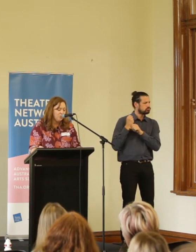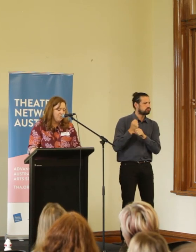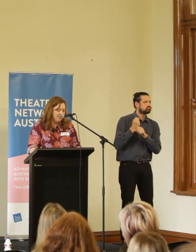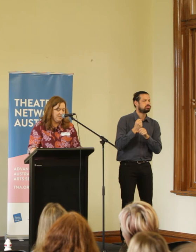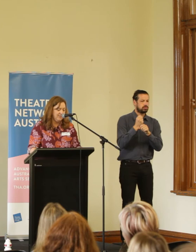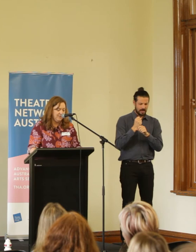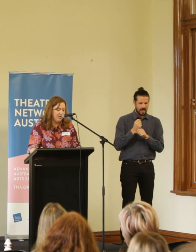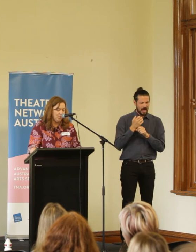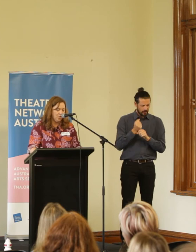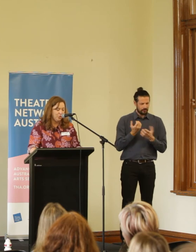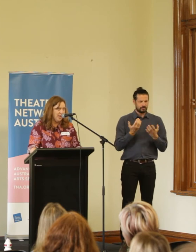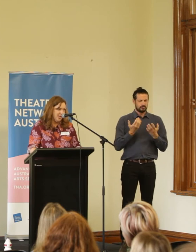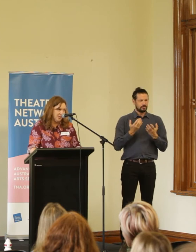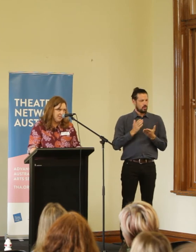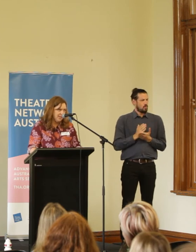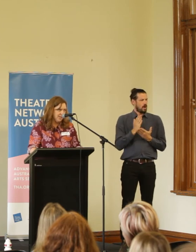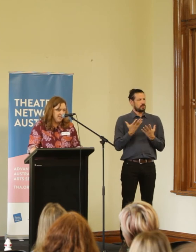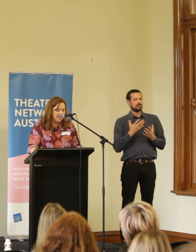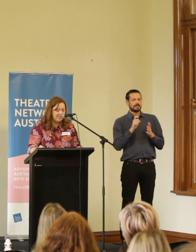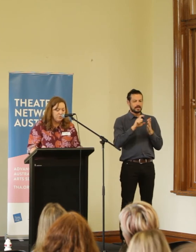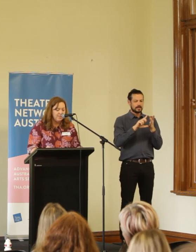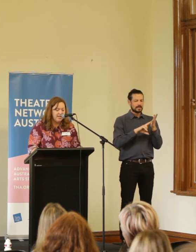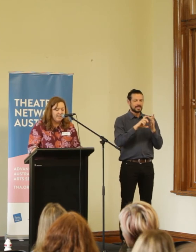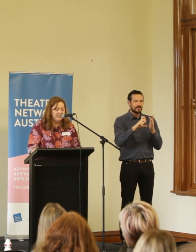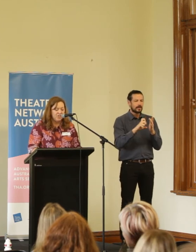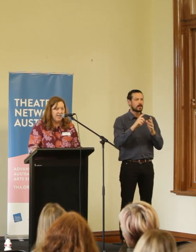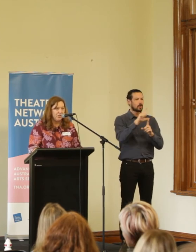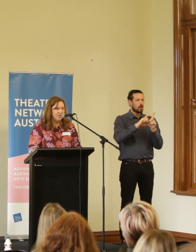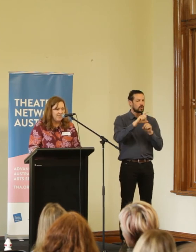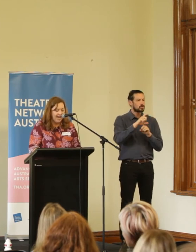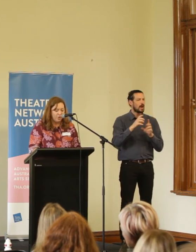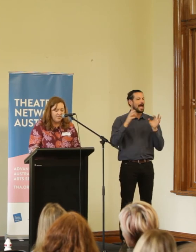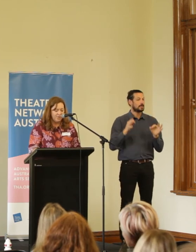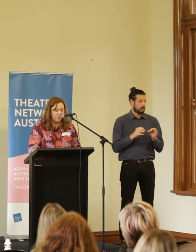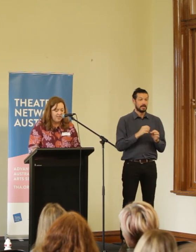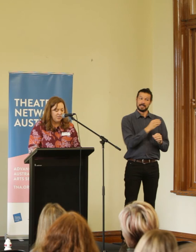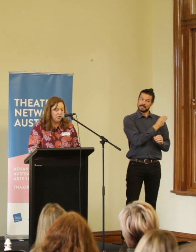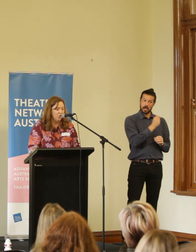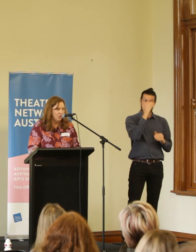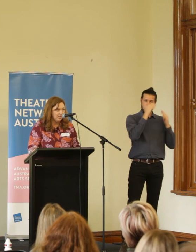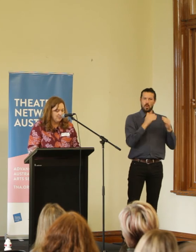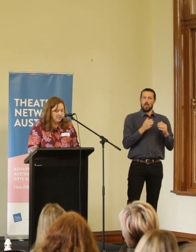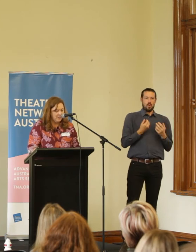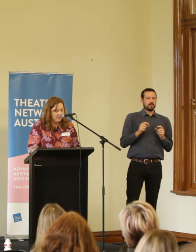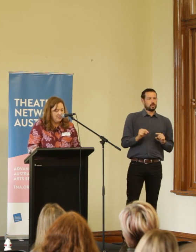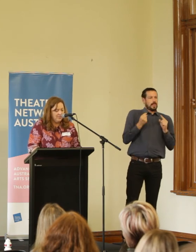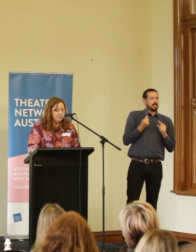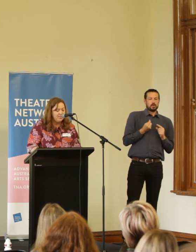entitlement to civic and cultural agency, is still decidedly challenging to adult-centric institutions.